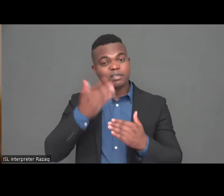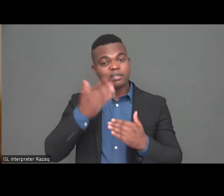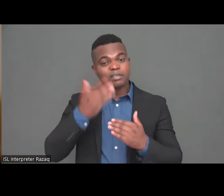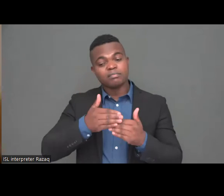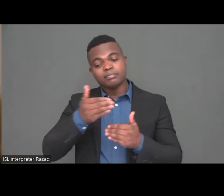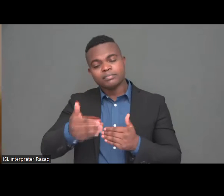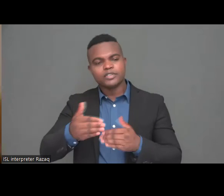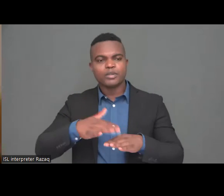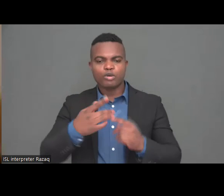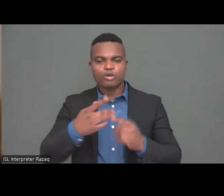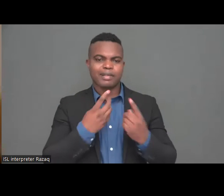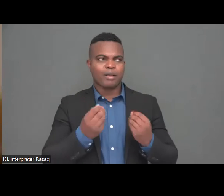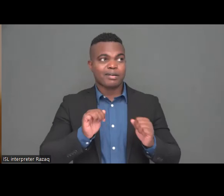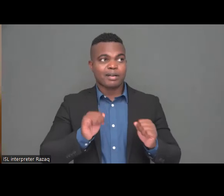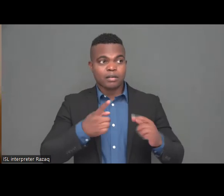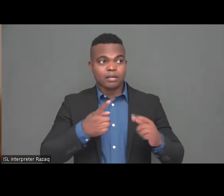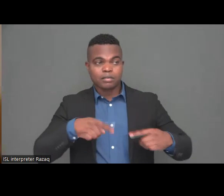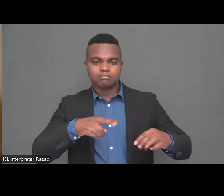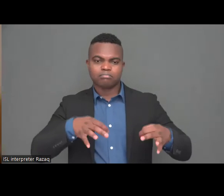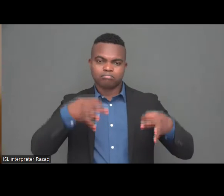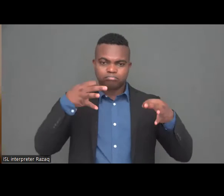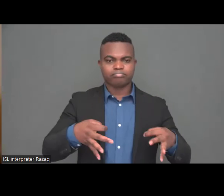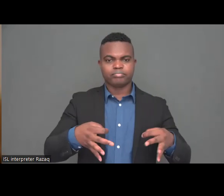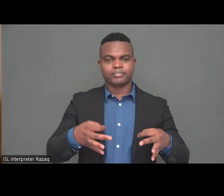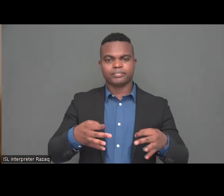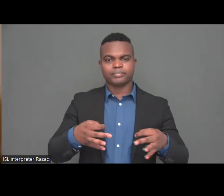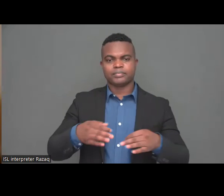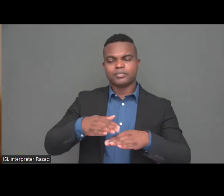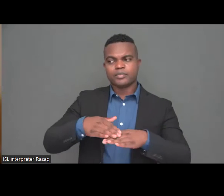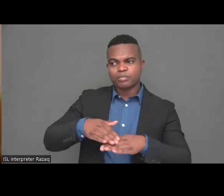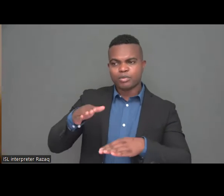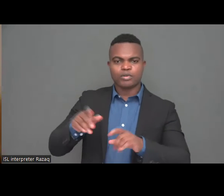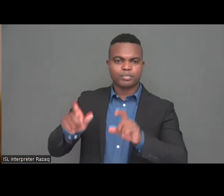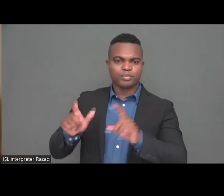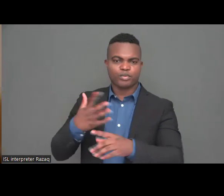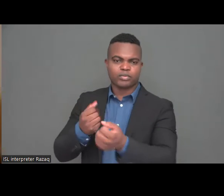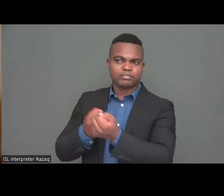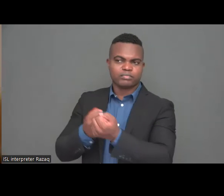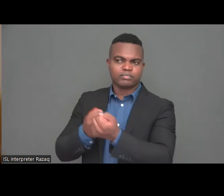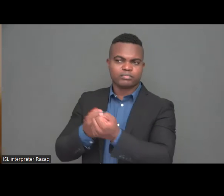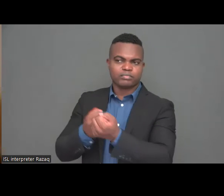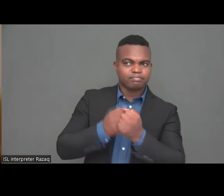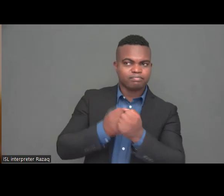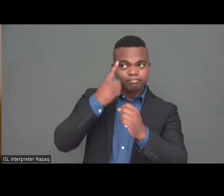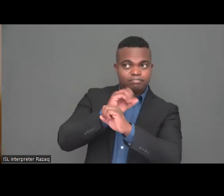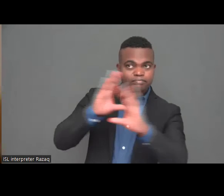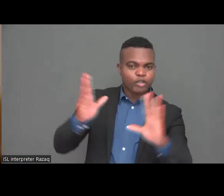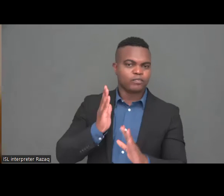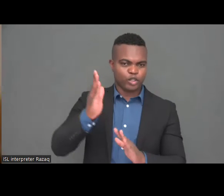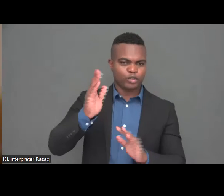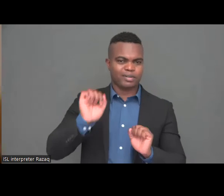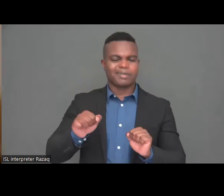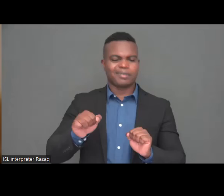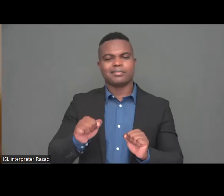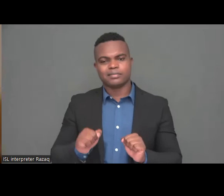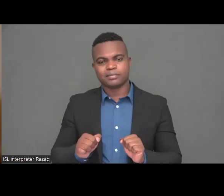because we have to think how ready our countries our European Union countries are